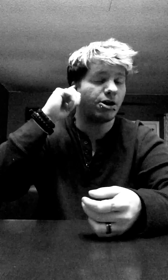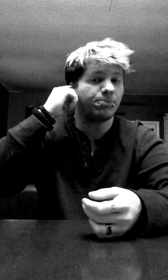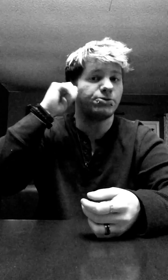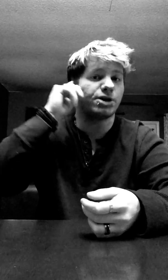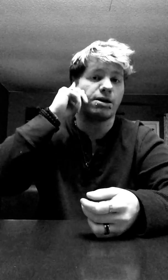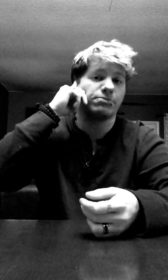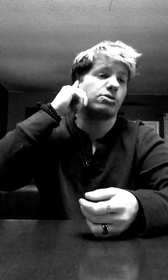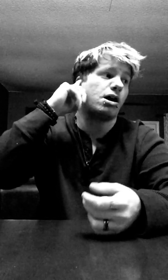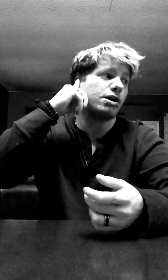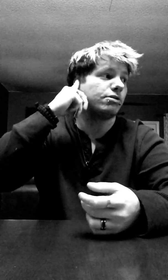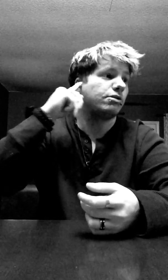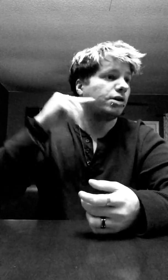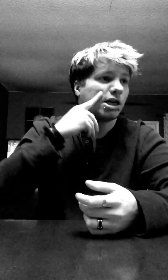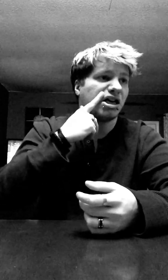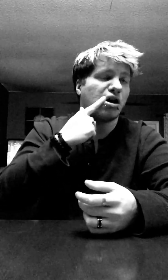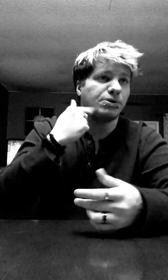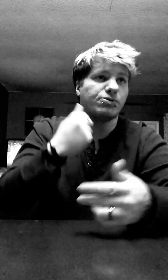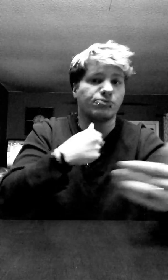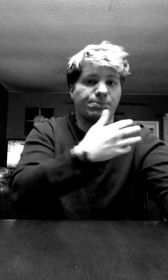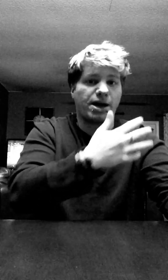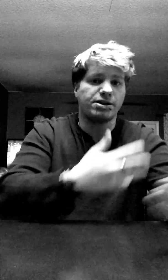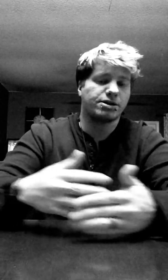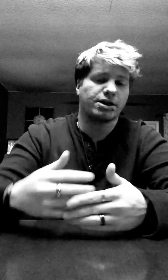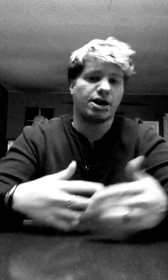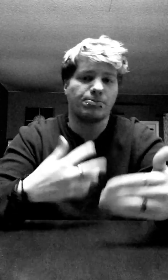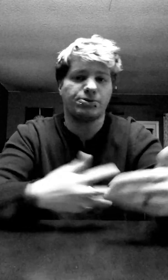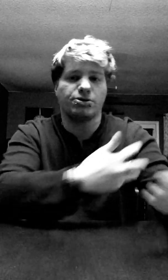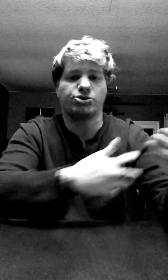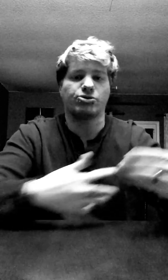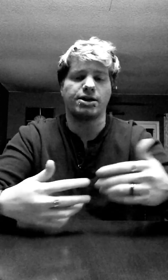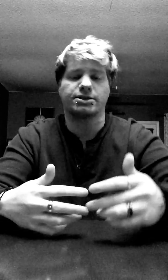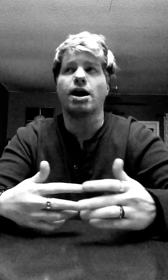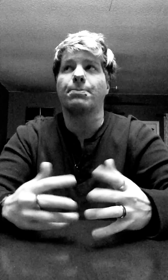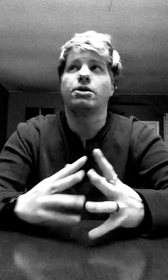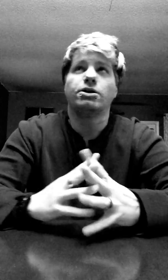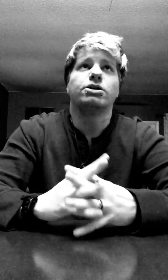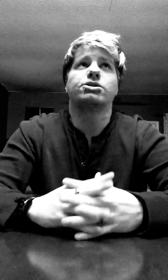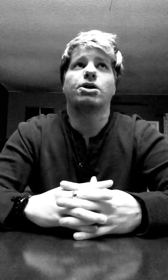help you stop lying. Can help you repent. Can help you try to stop. So,